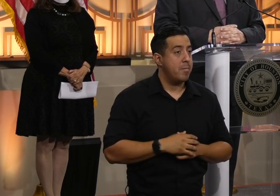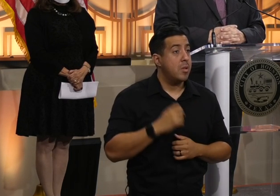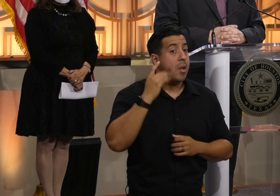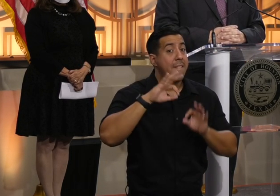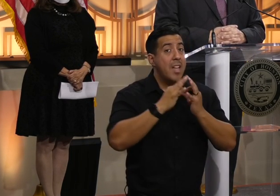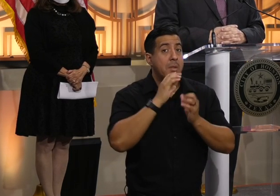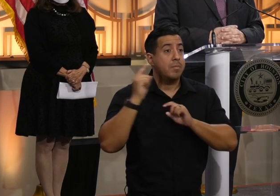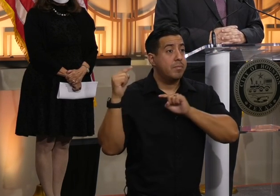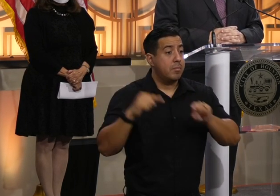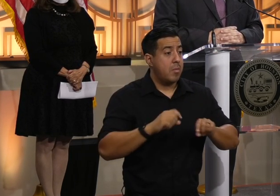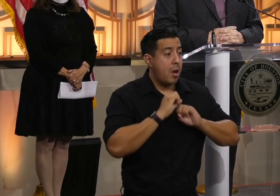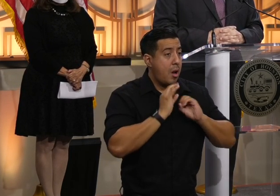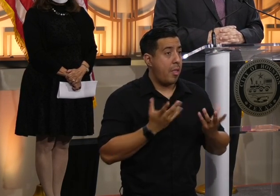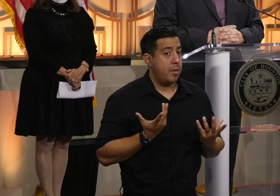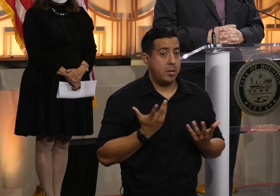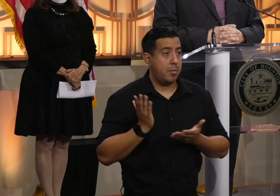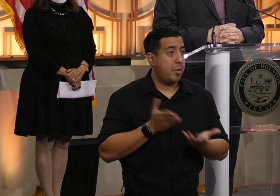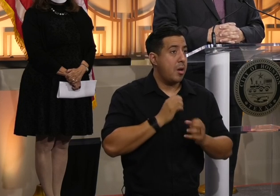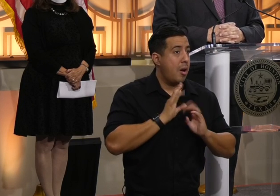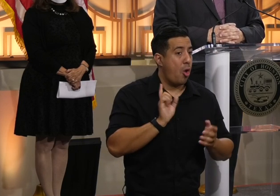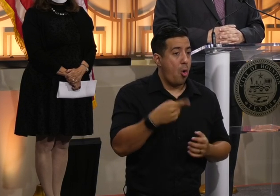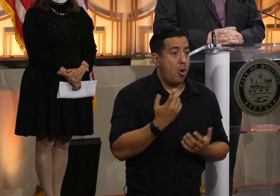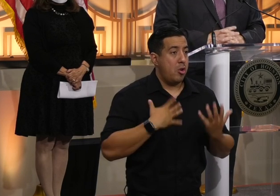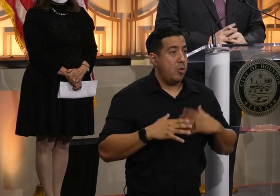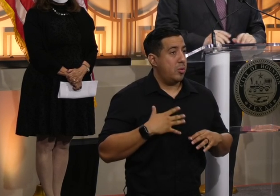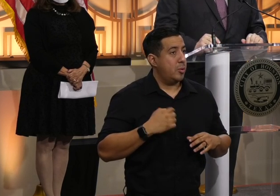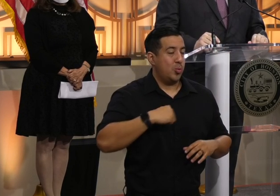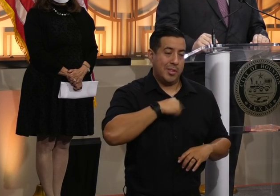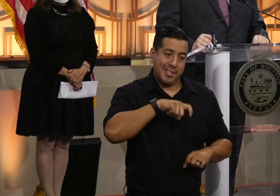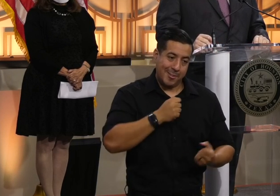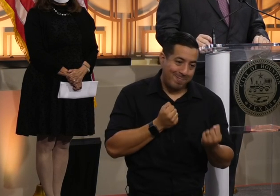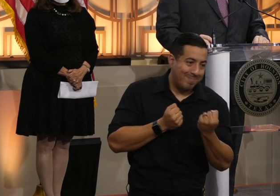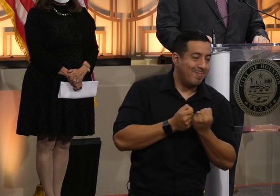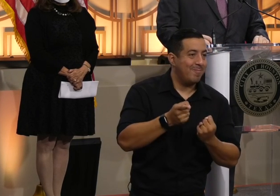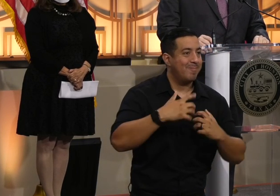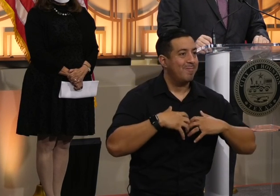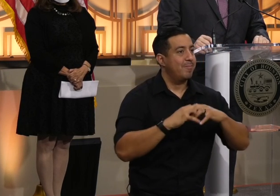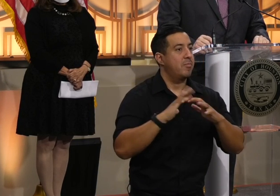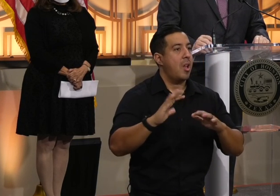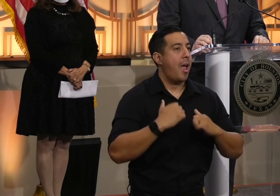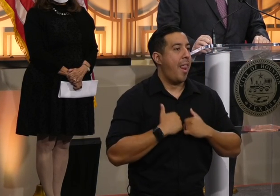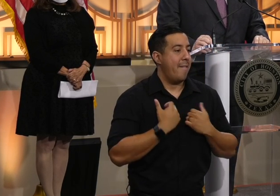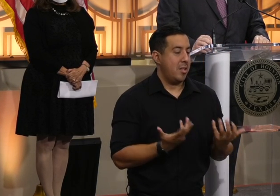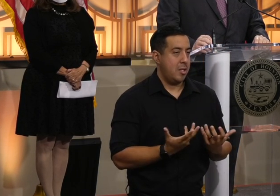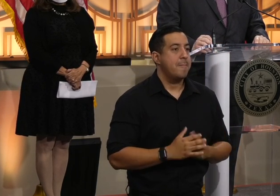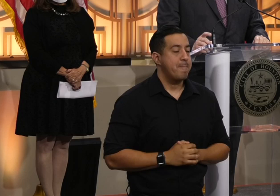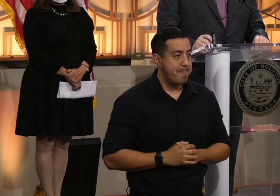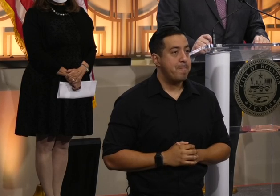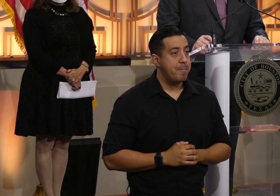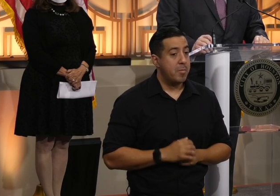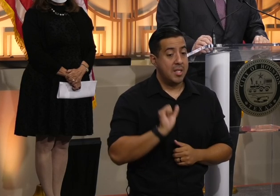nothing but clothes on their backs. They're going to need our full support to rebuild their lives here in Houston. In September,